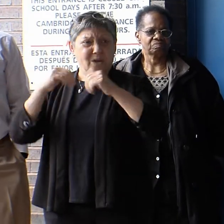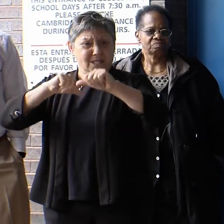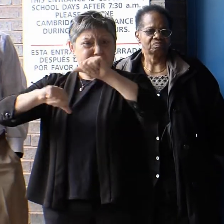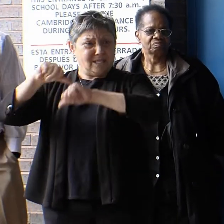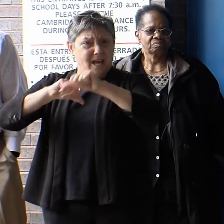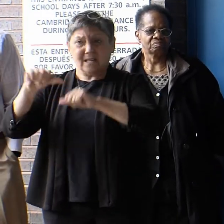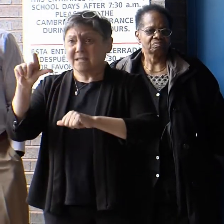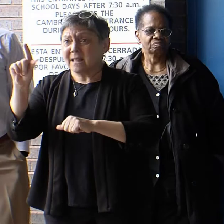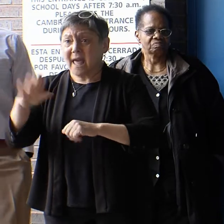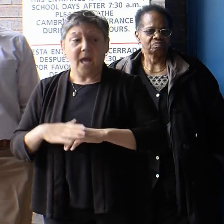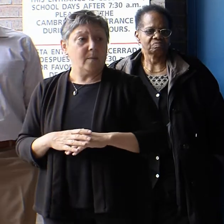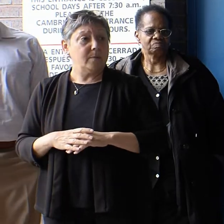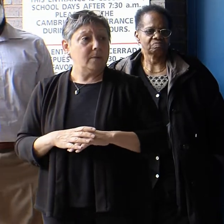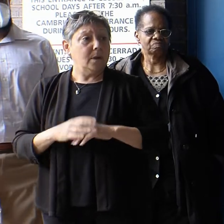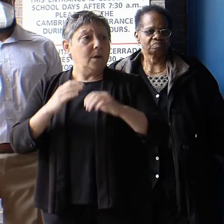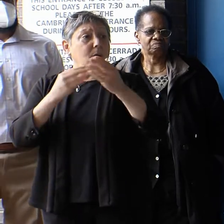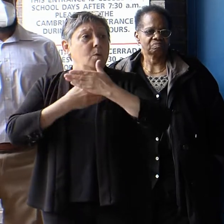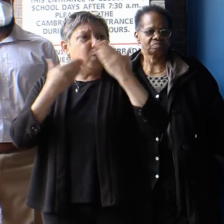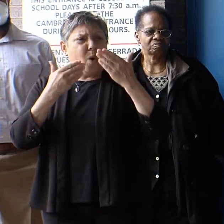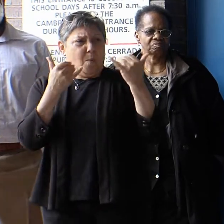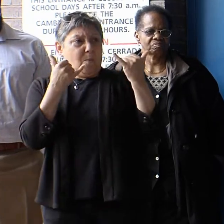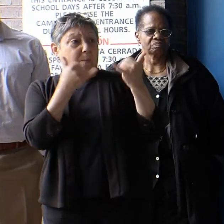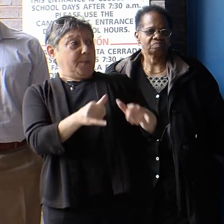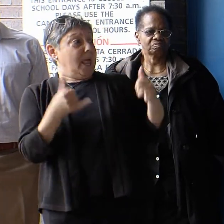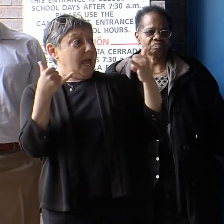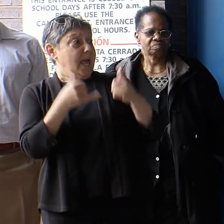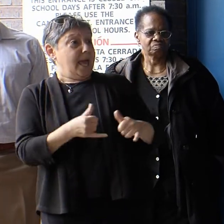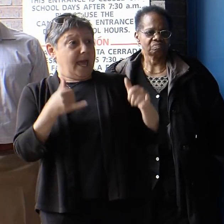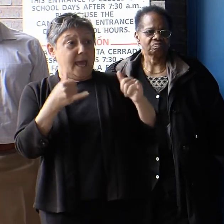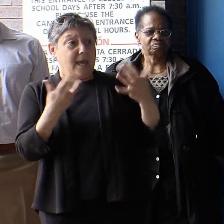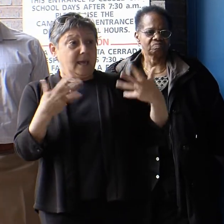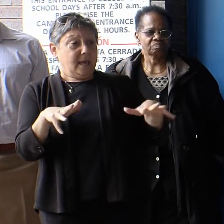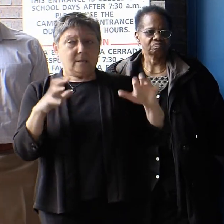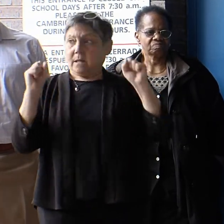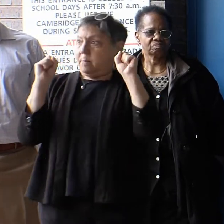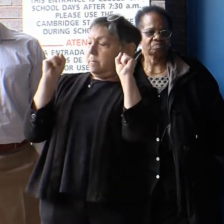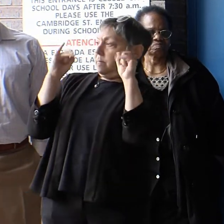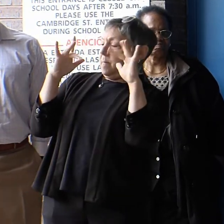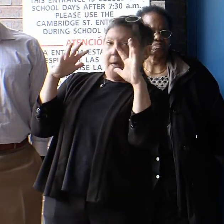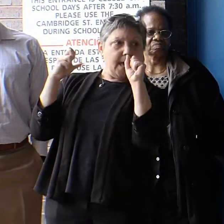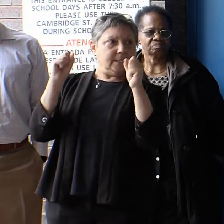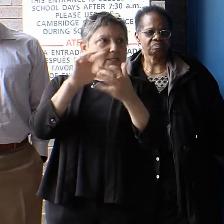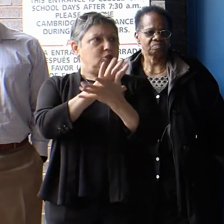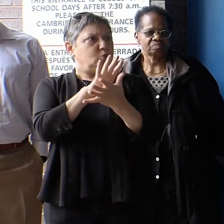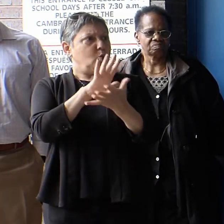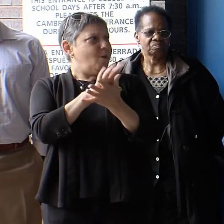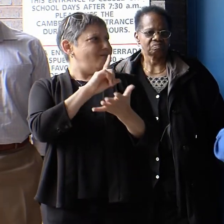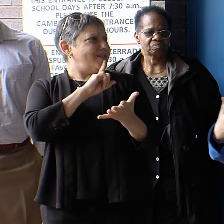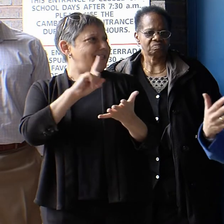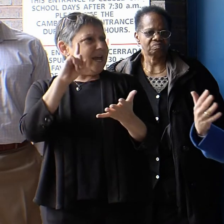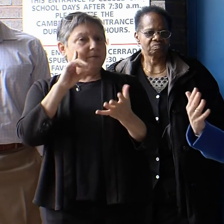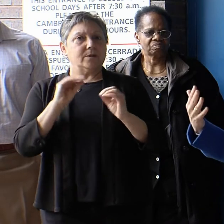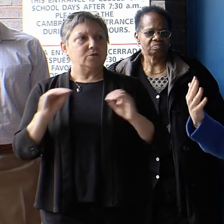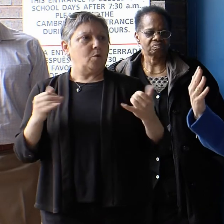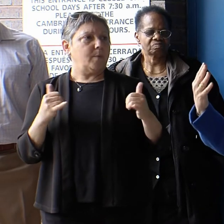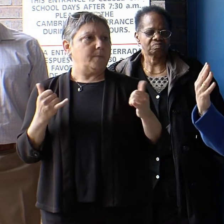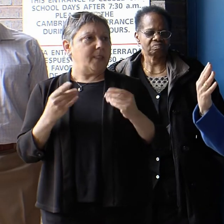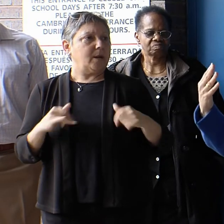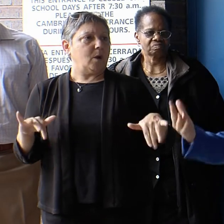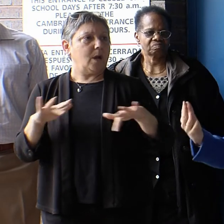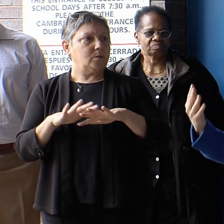When they don't have places to play? When you're at this amazing school for the death and you don't have the